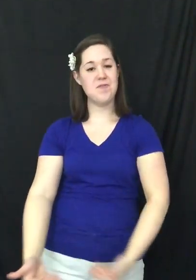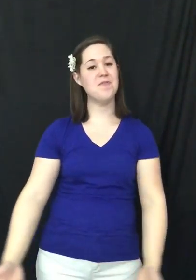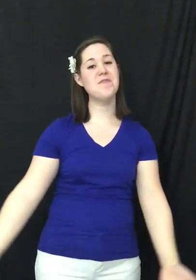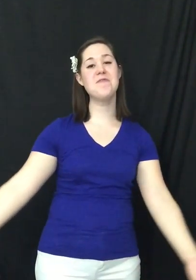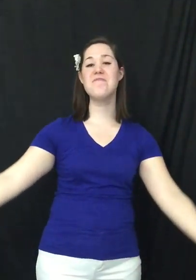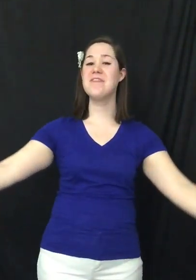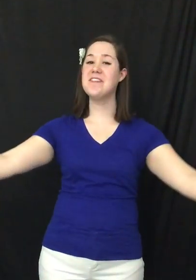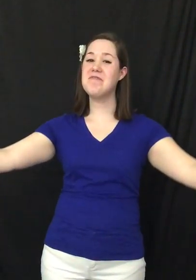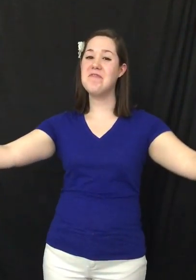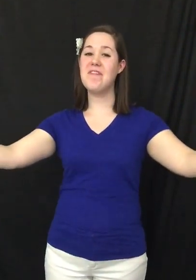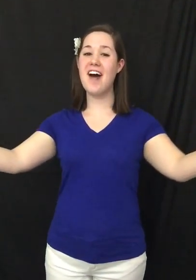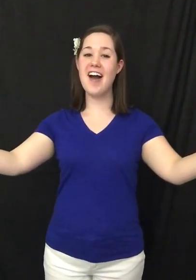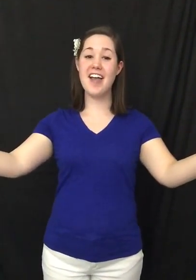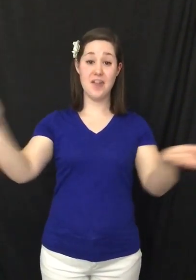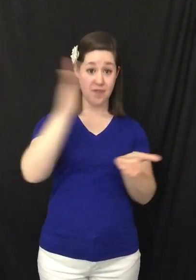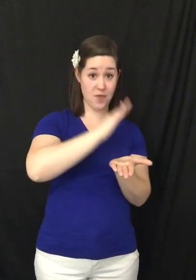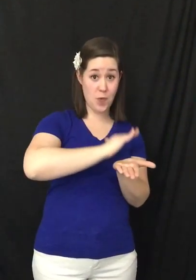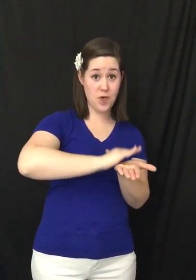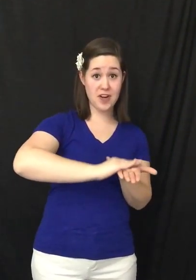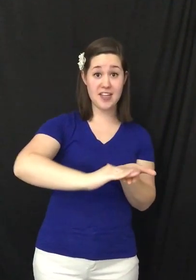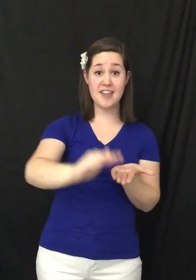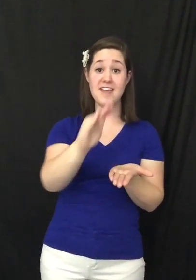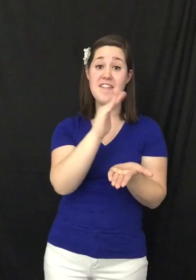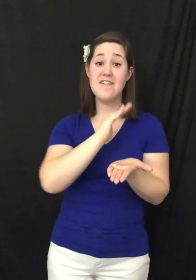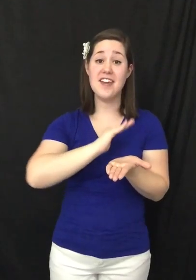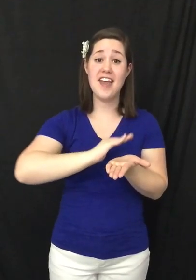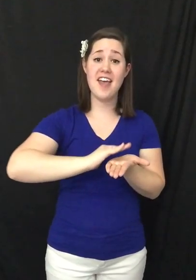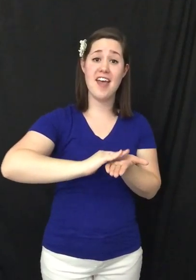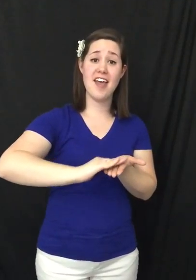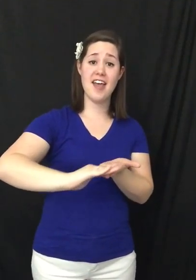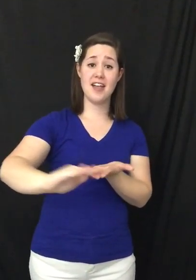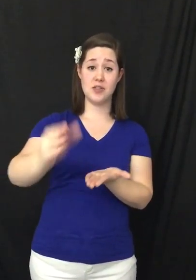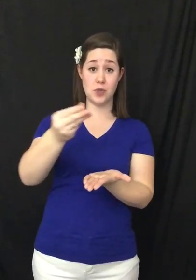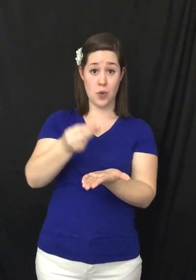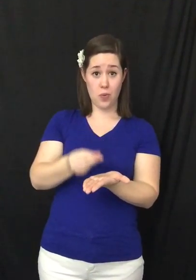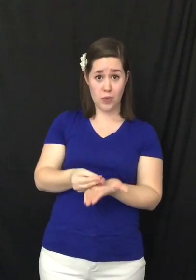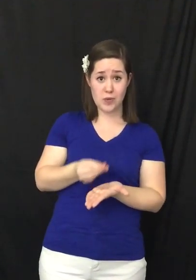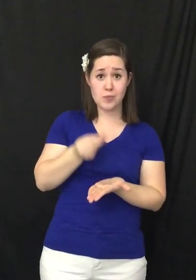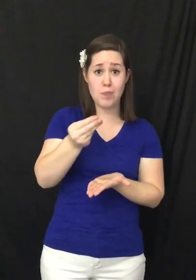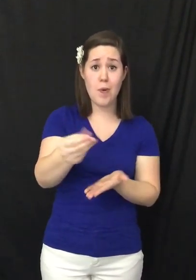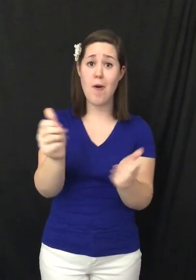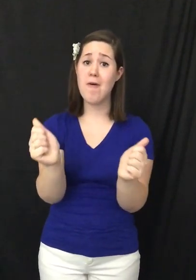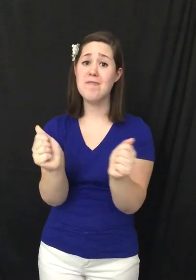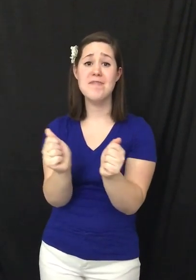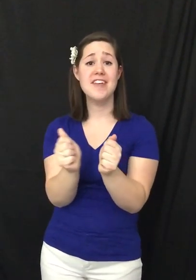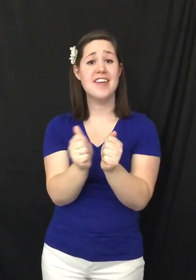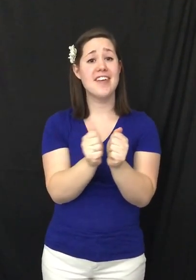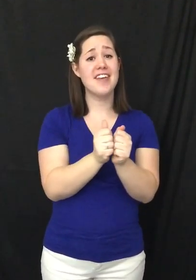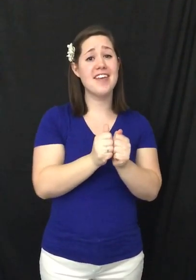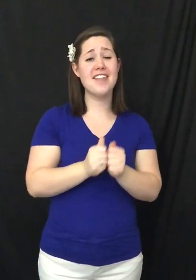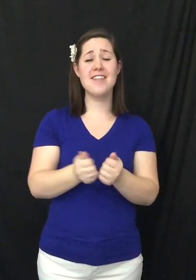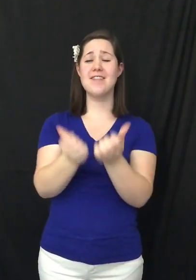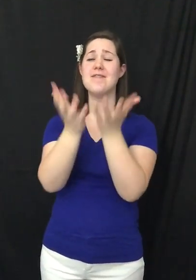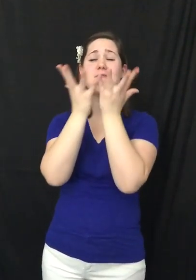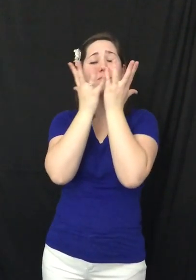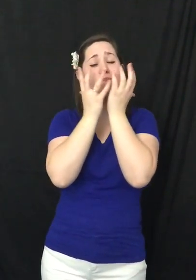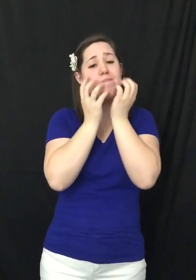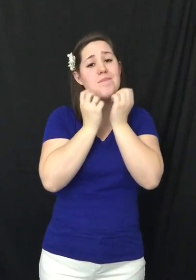open wide. Forgiveness was born with the